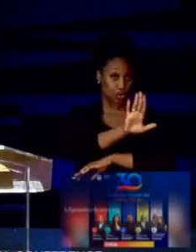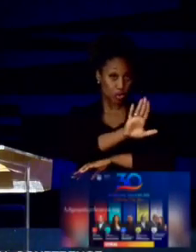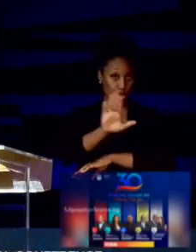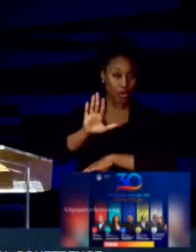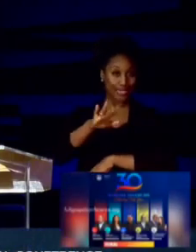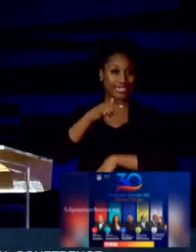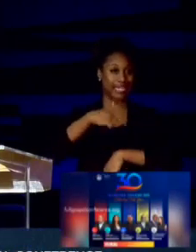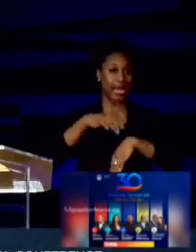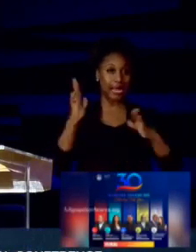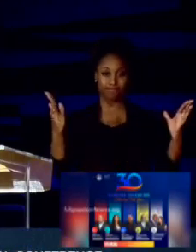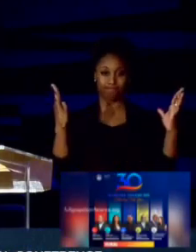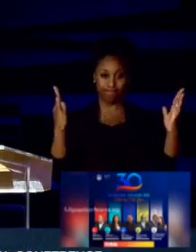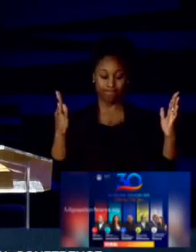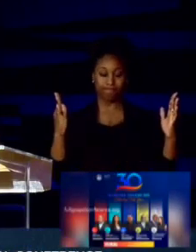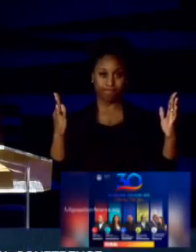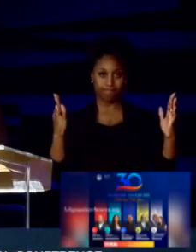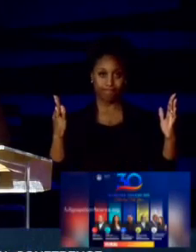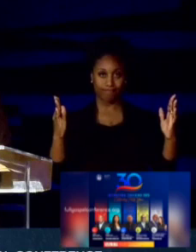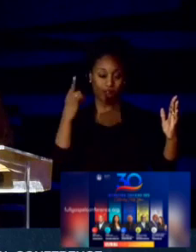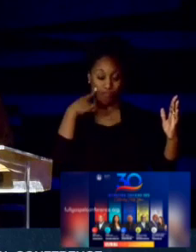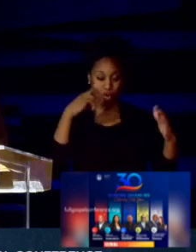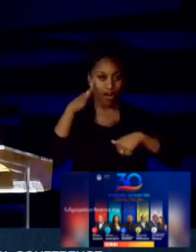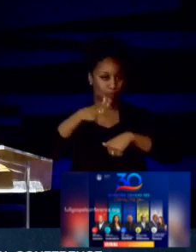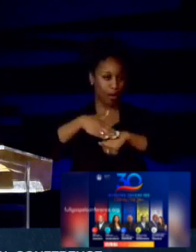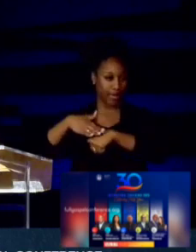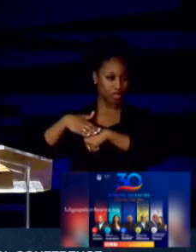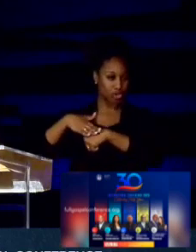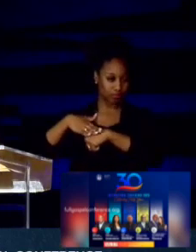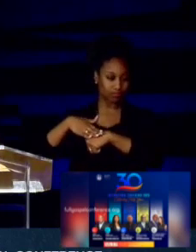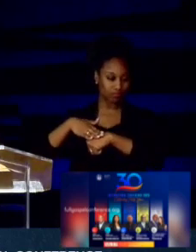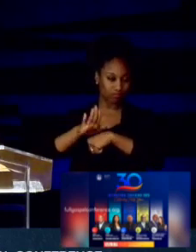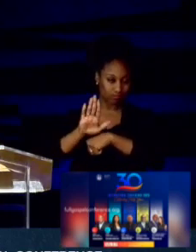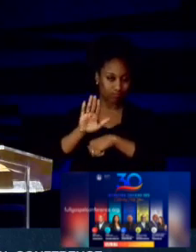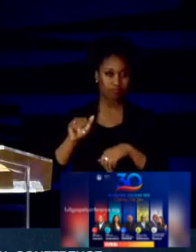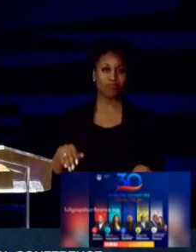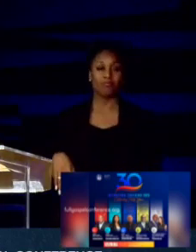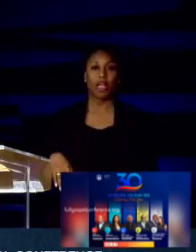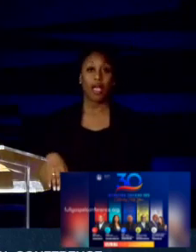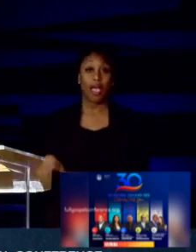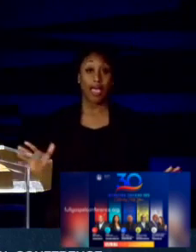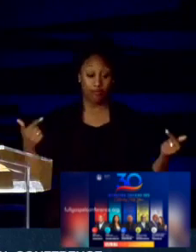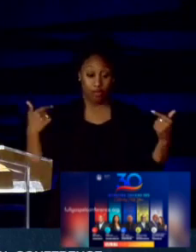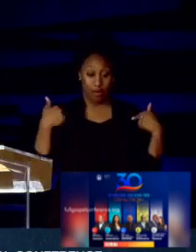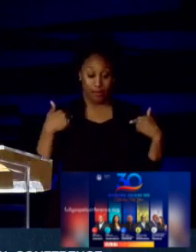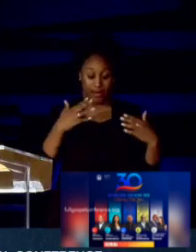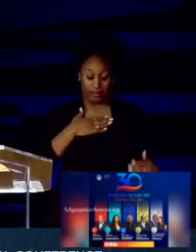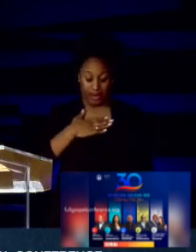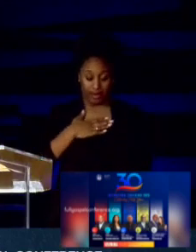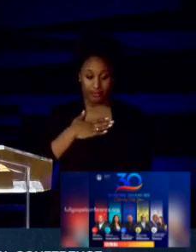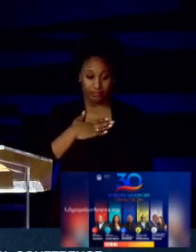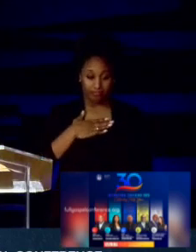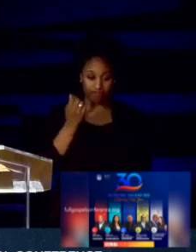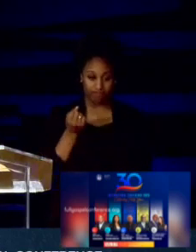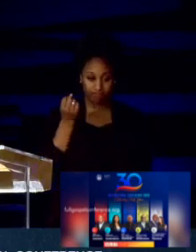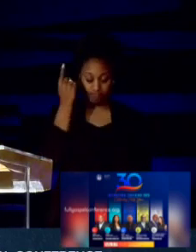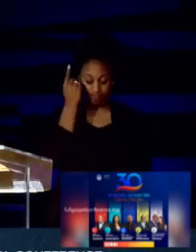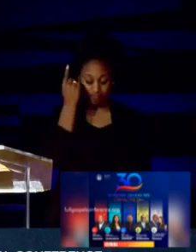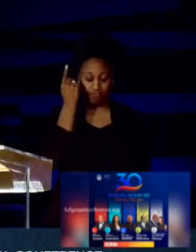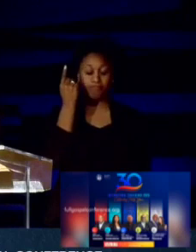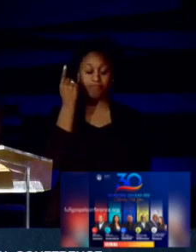period of probation. And for me, in most instances,